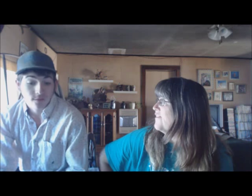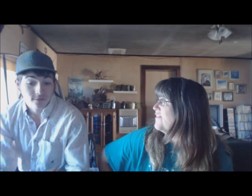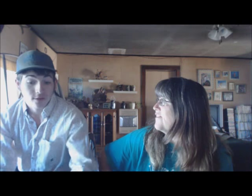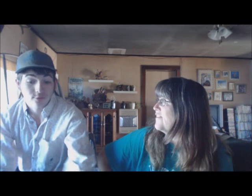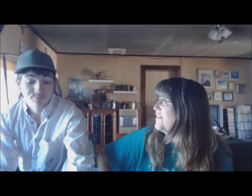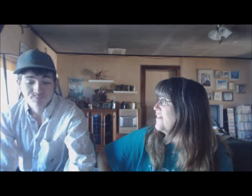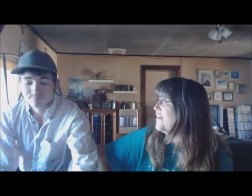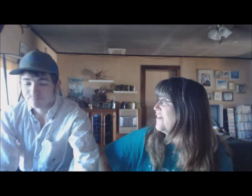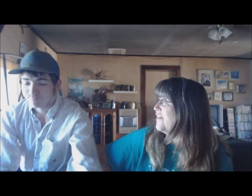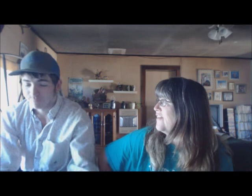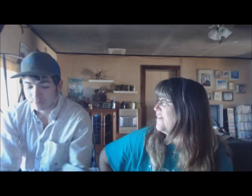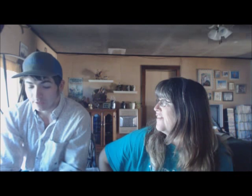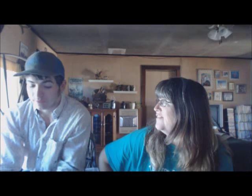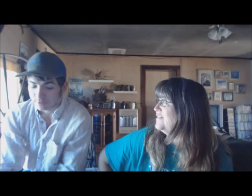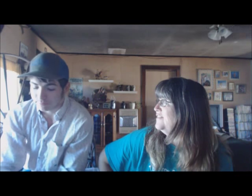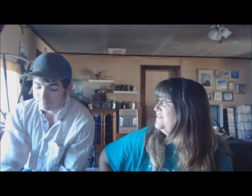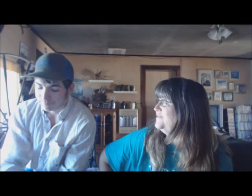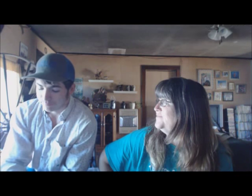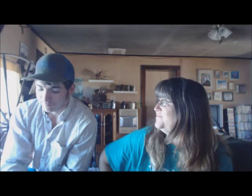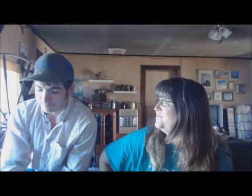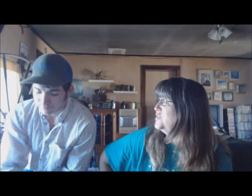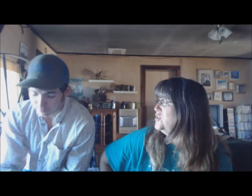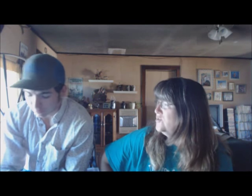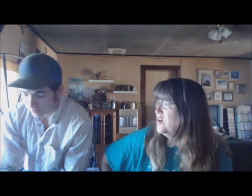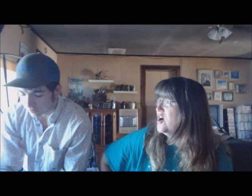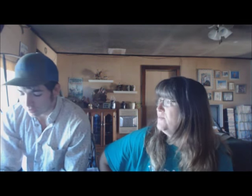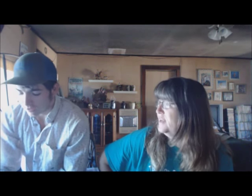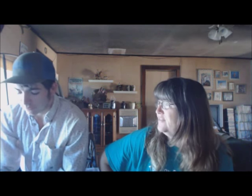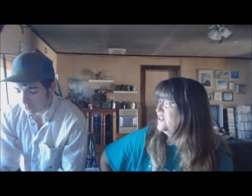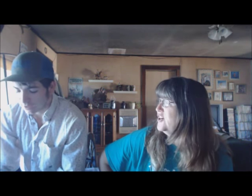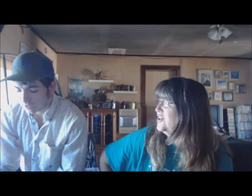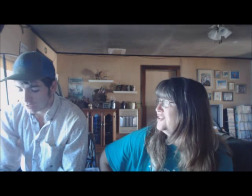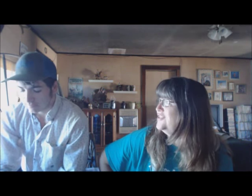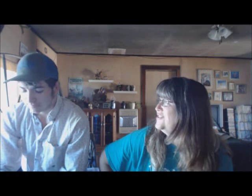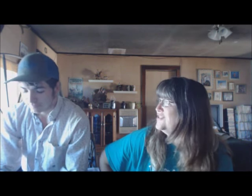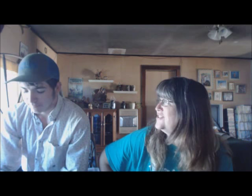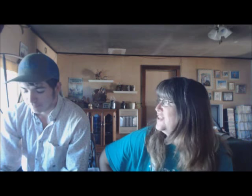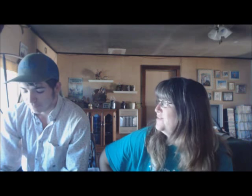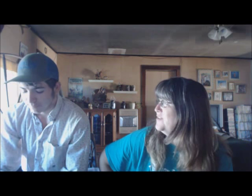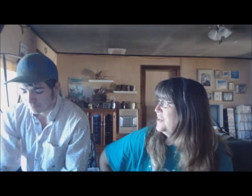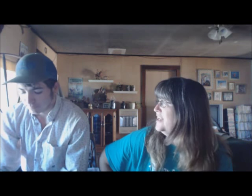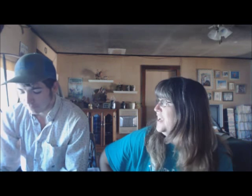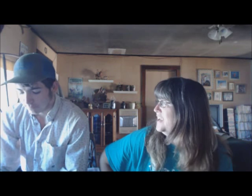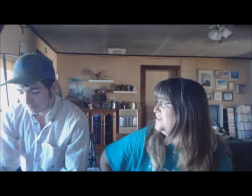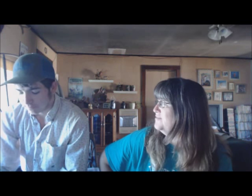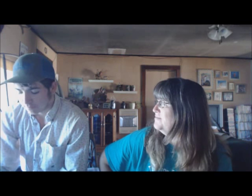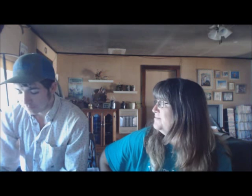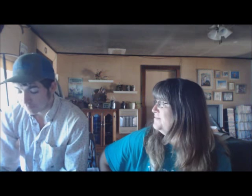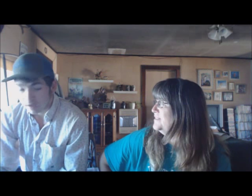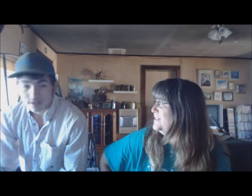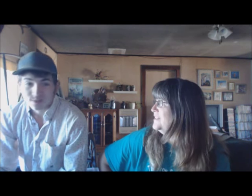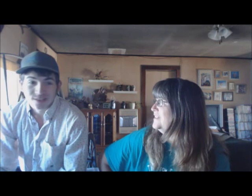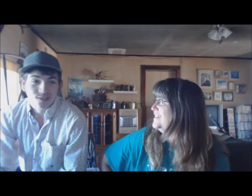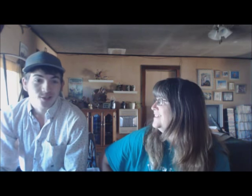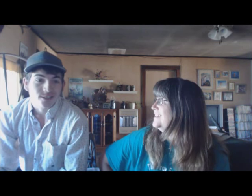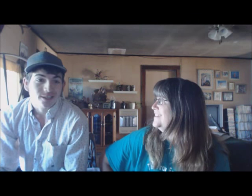I wasn't home enough to, you were home enough to garden, you just didn't want to get naked. I didn't want to garden.